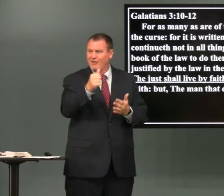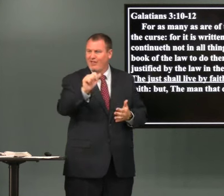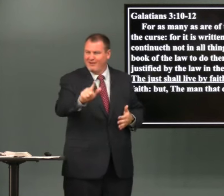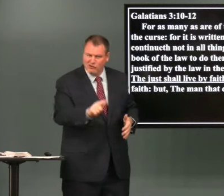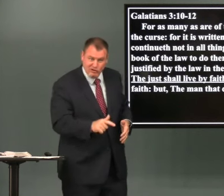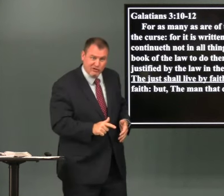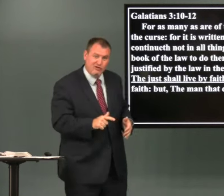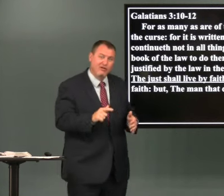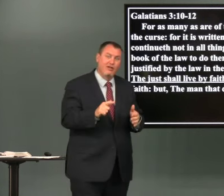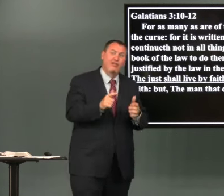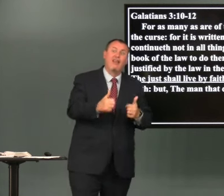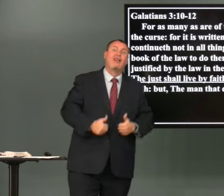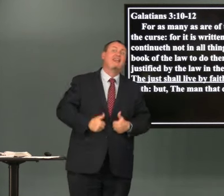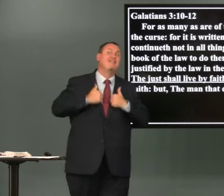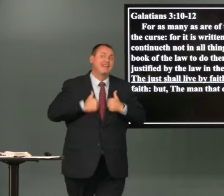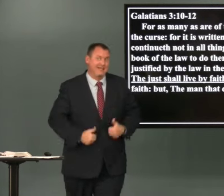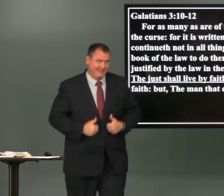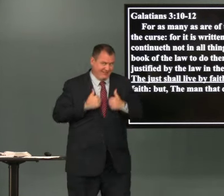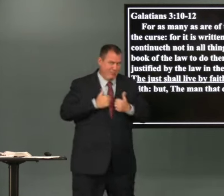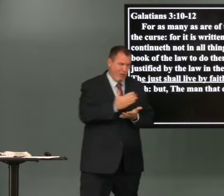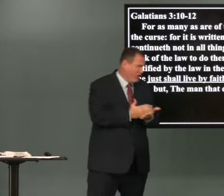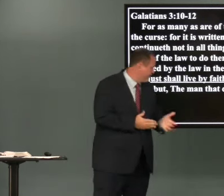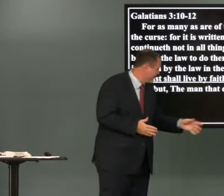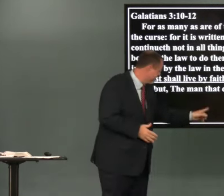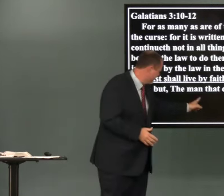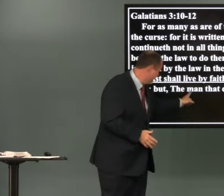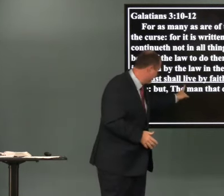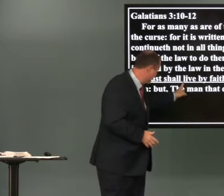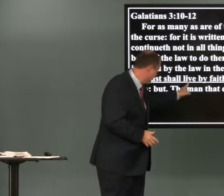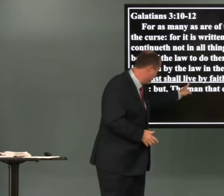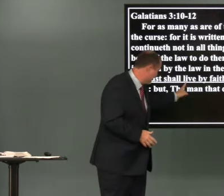and that is the focus of the book of Galatians the living part